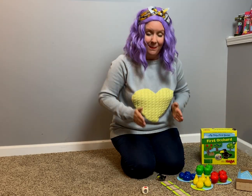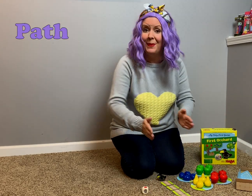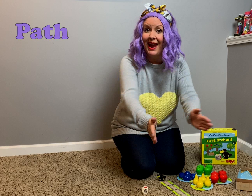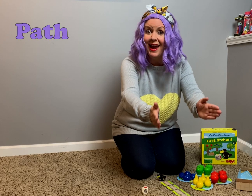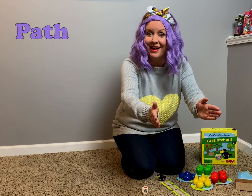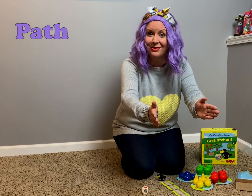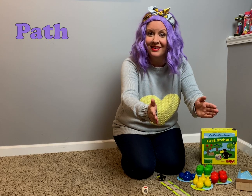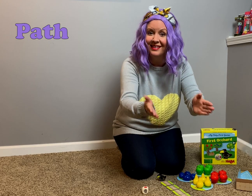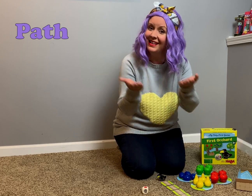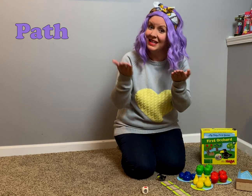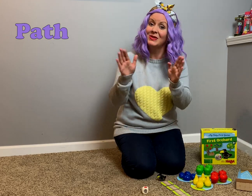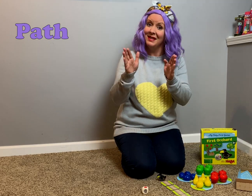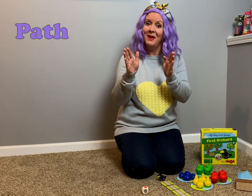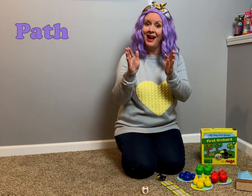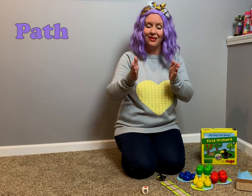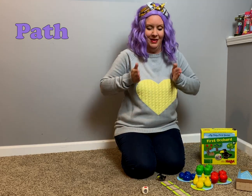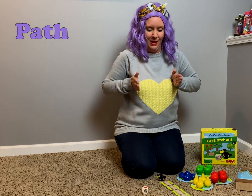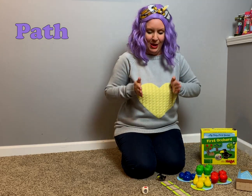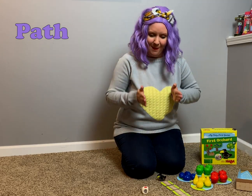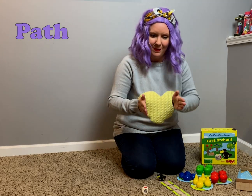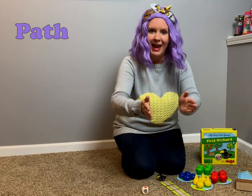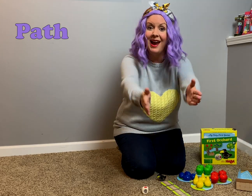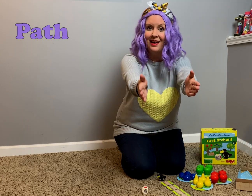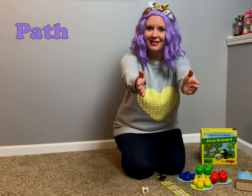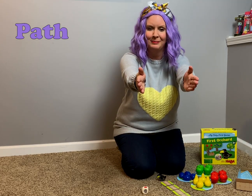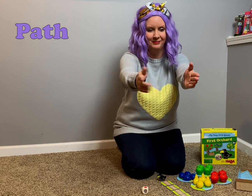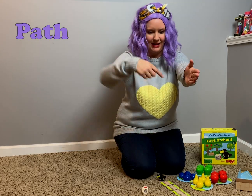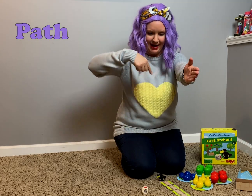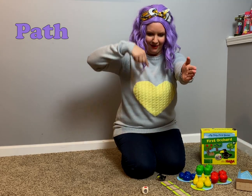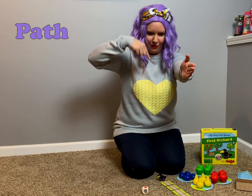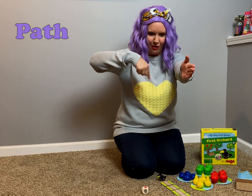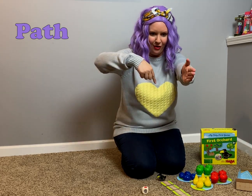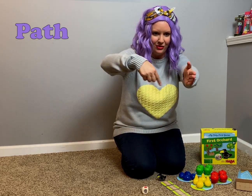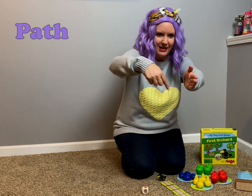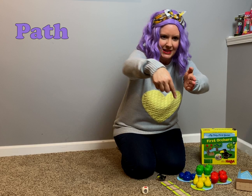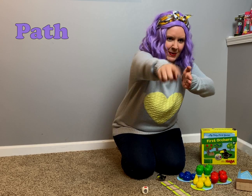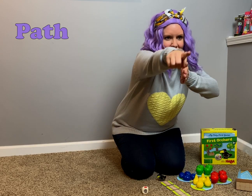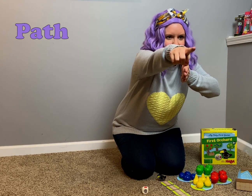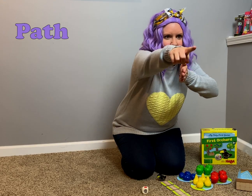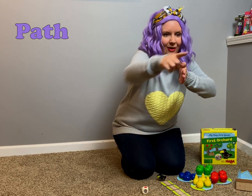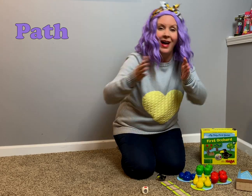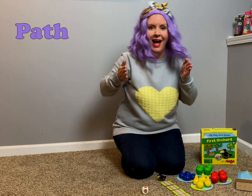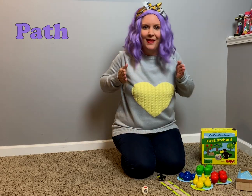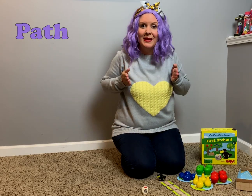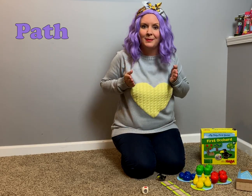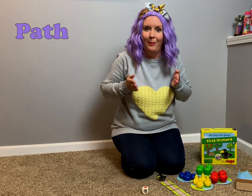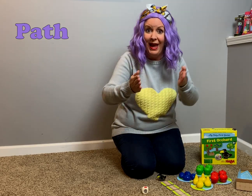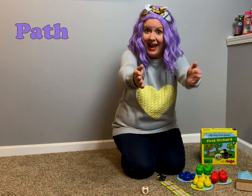Path. That's how you sign path. Path. I have all these spaces to go on this path.